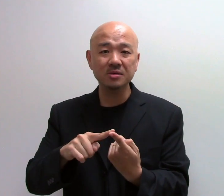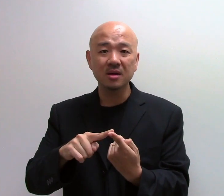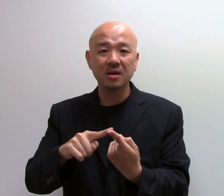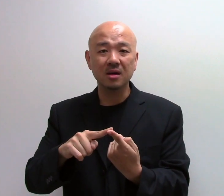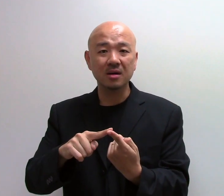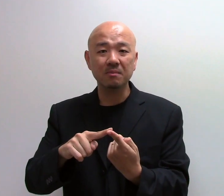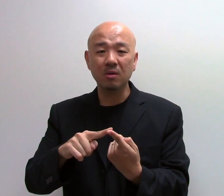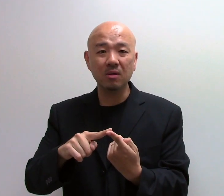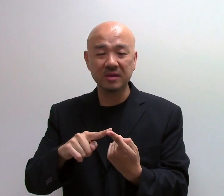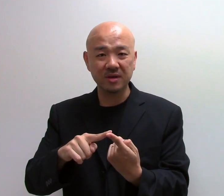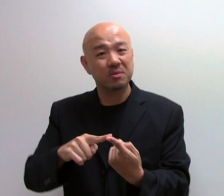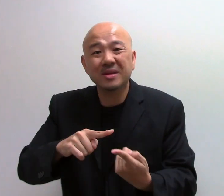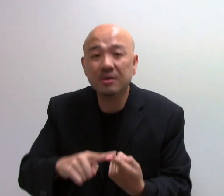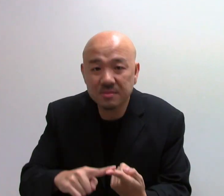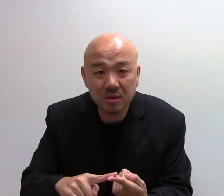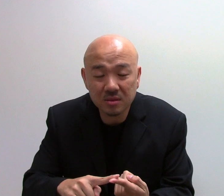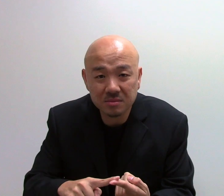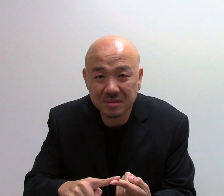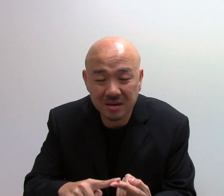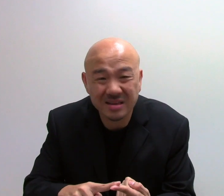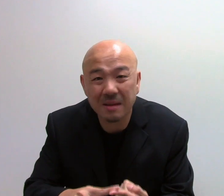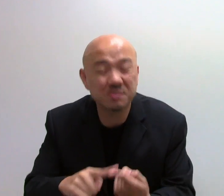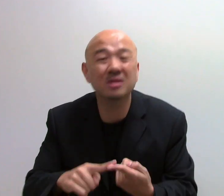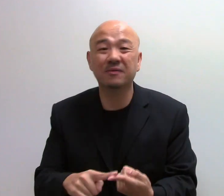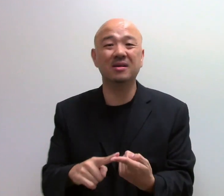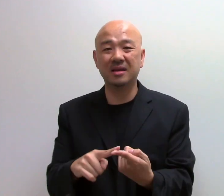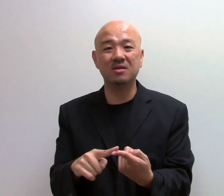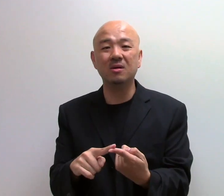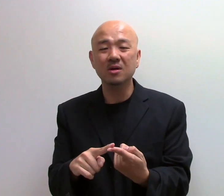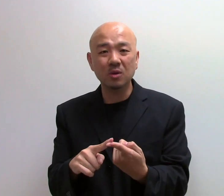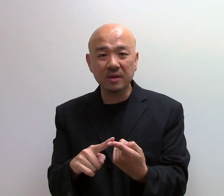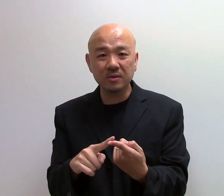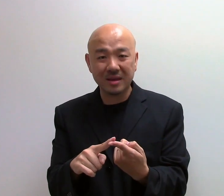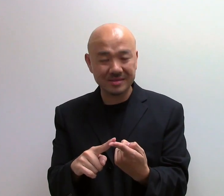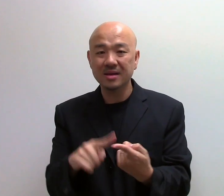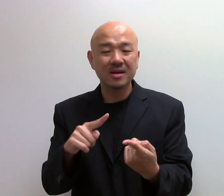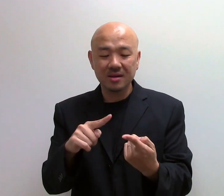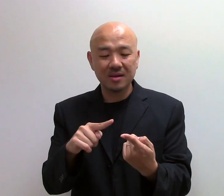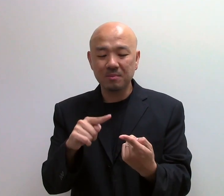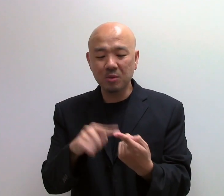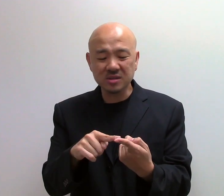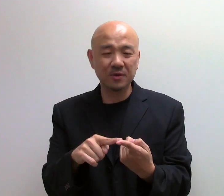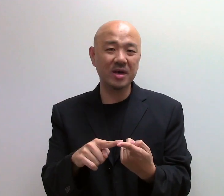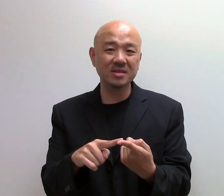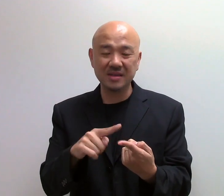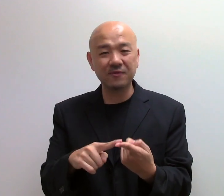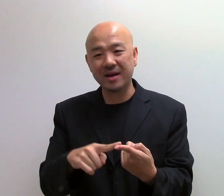more difficult. Probably 1,000 times more difficult than your O Level ones. Most of the questions, in fact,